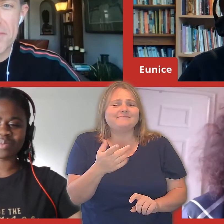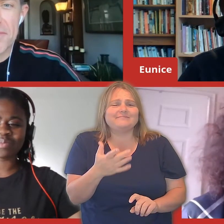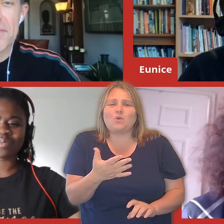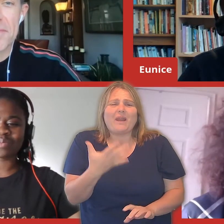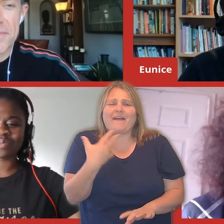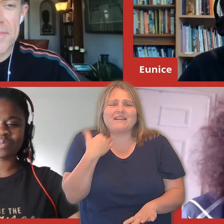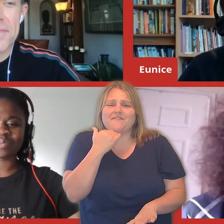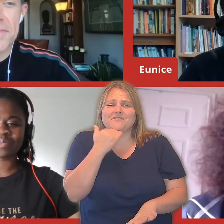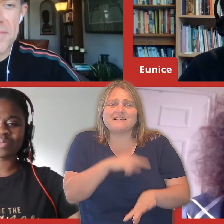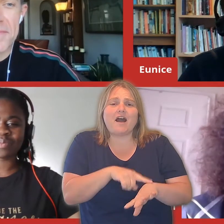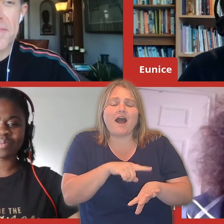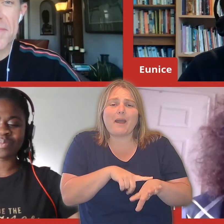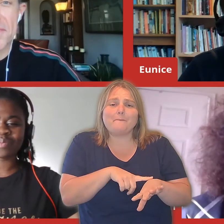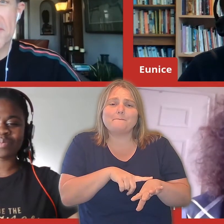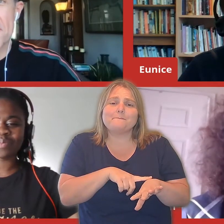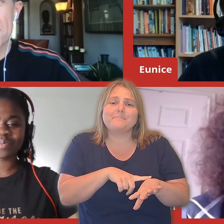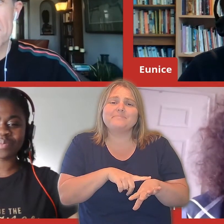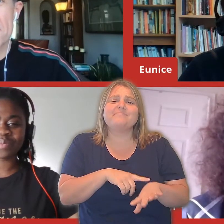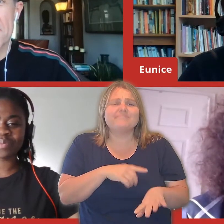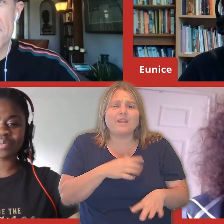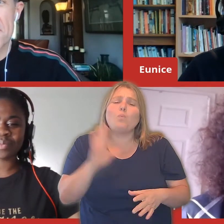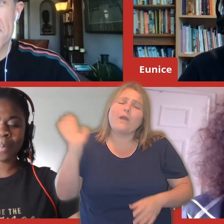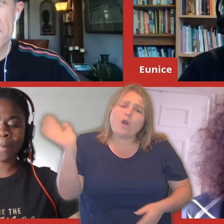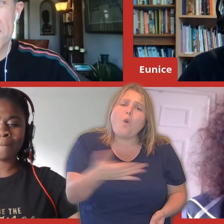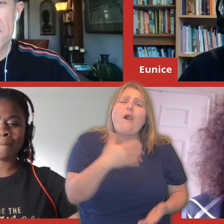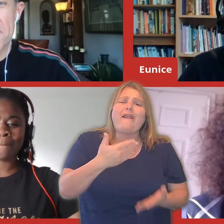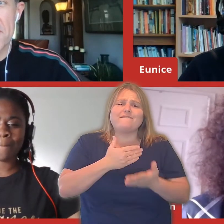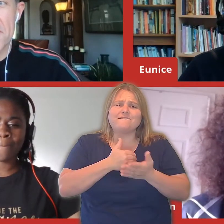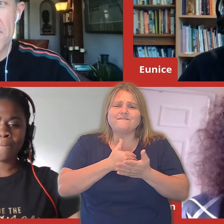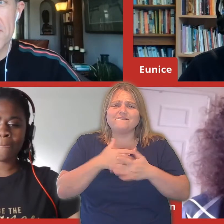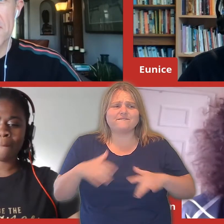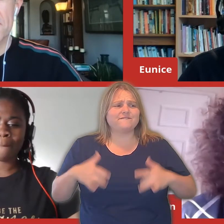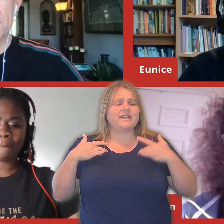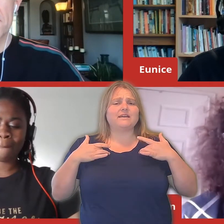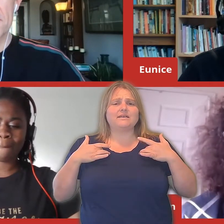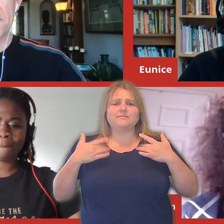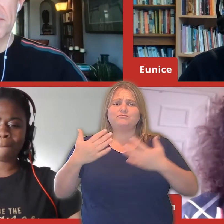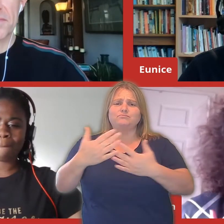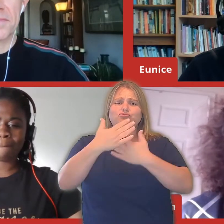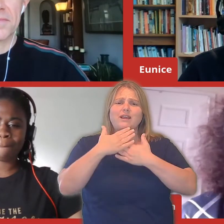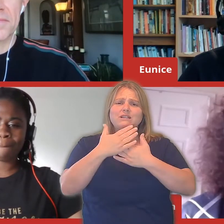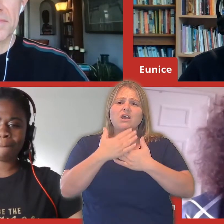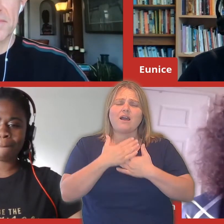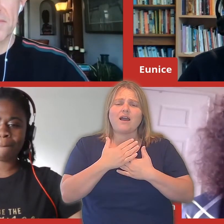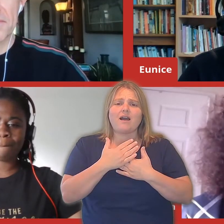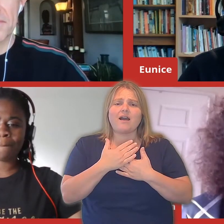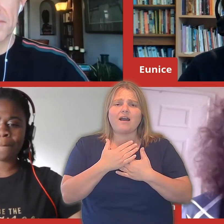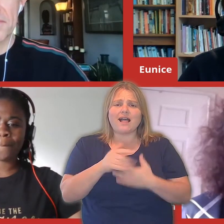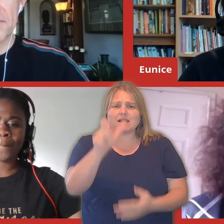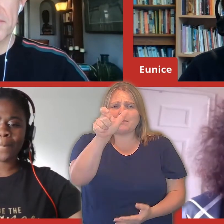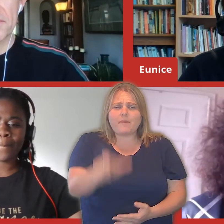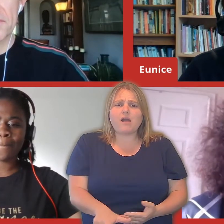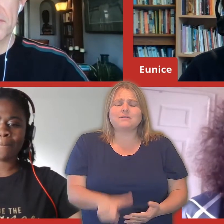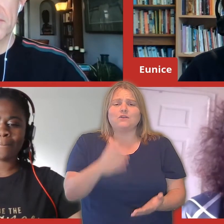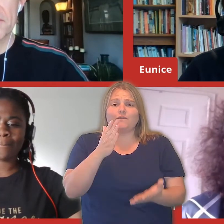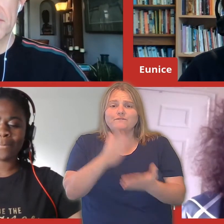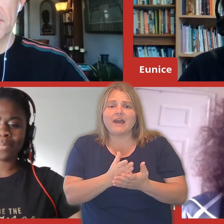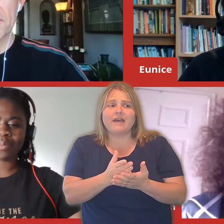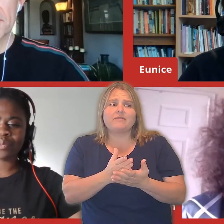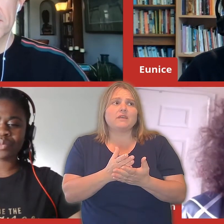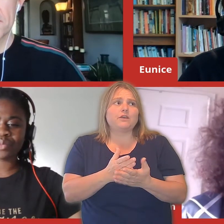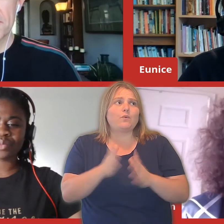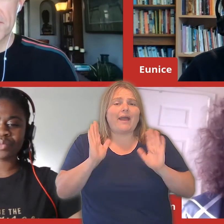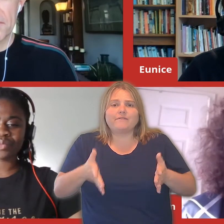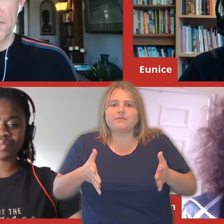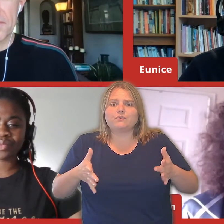resource. And I reckon that we all feel that, that real, real pressure. And if you're a person of faith, it is a real, you can